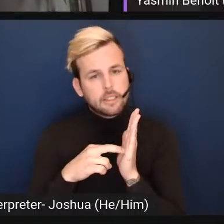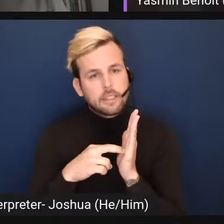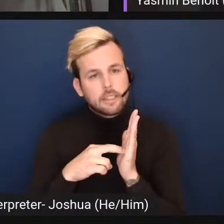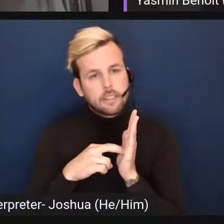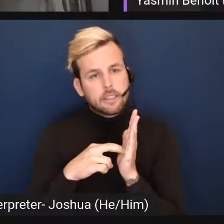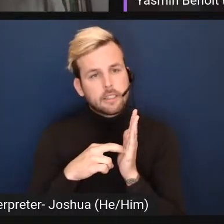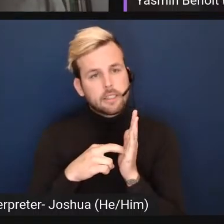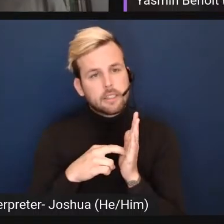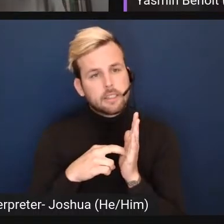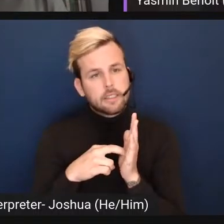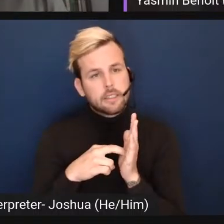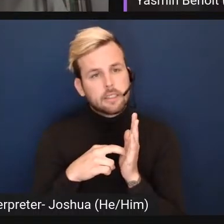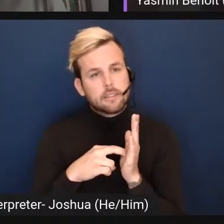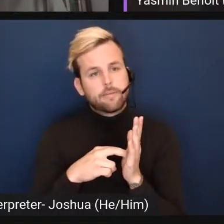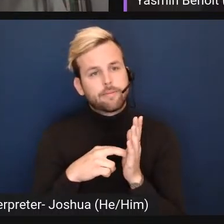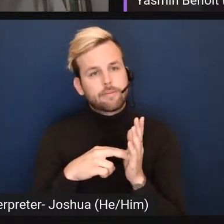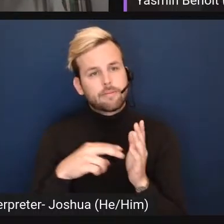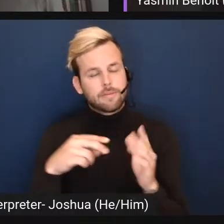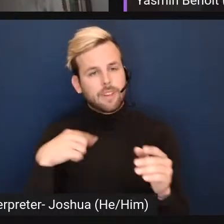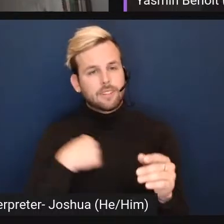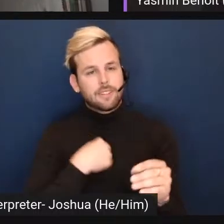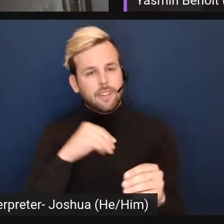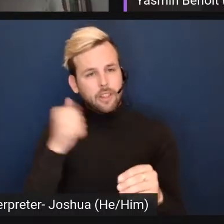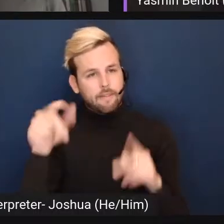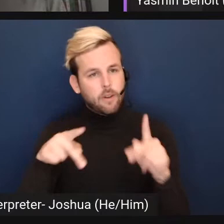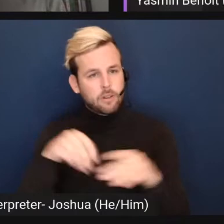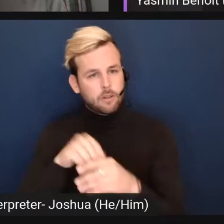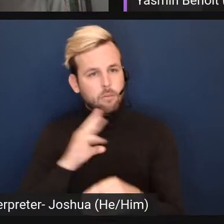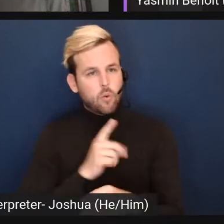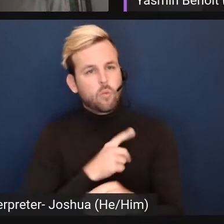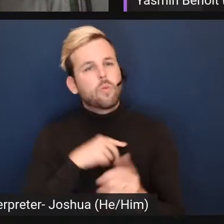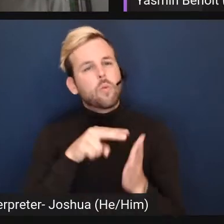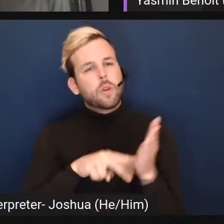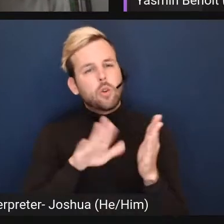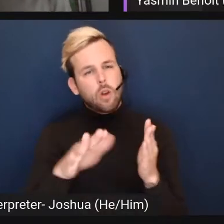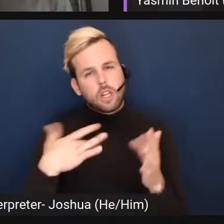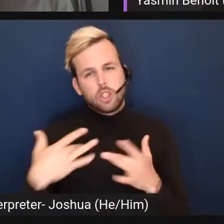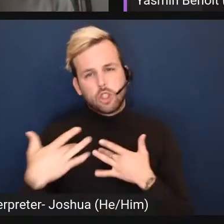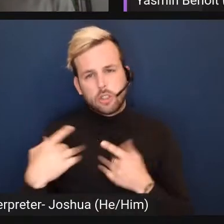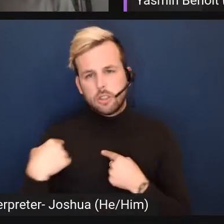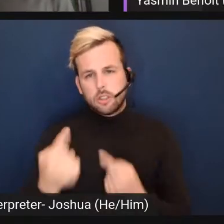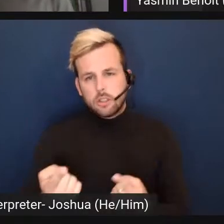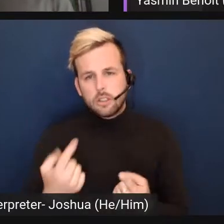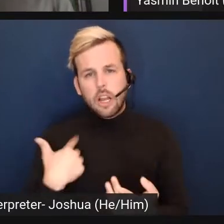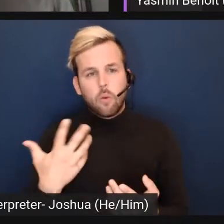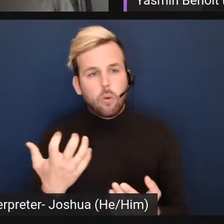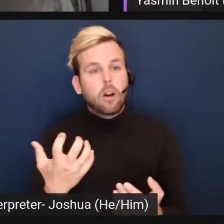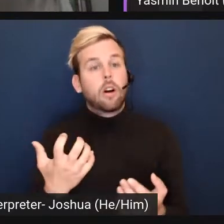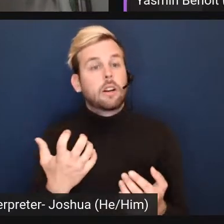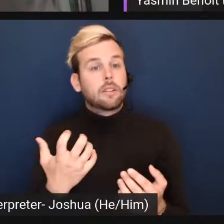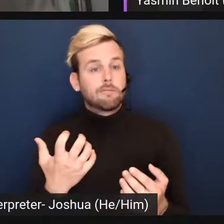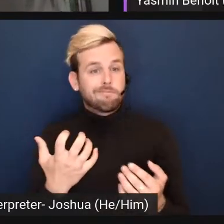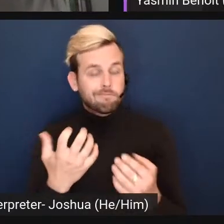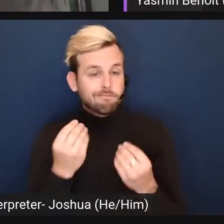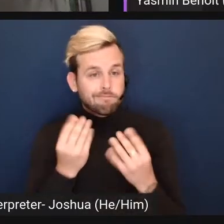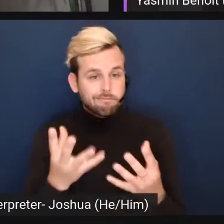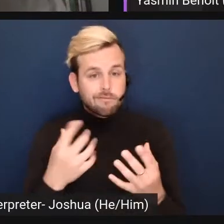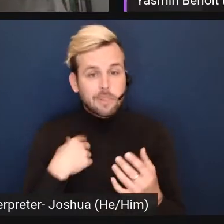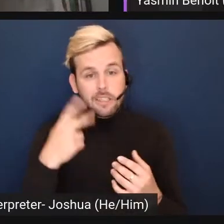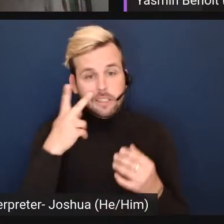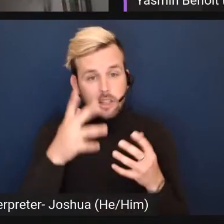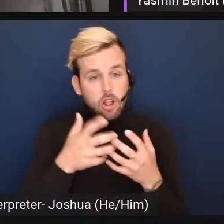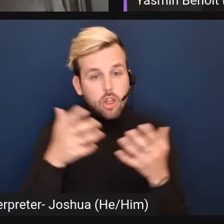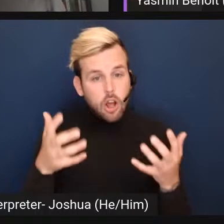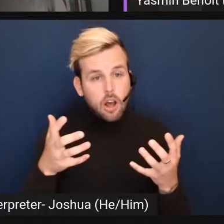me, us and the other folks in the board, read a lot of the concerns that people have had. I just want to say, I see a lot of